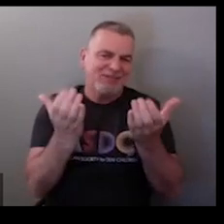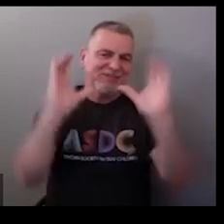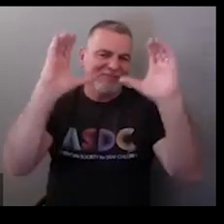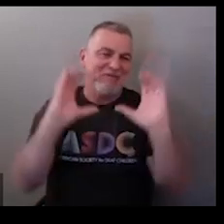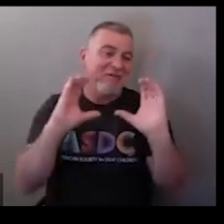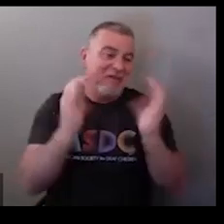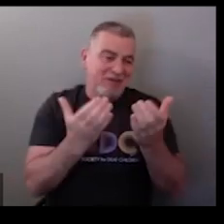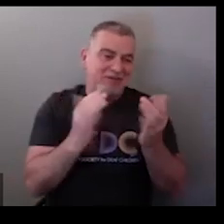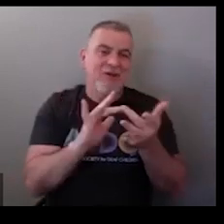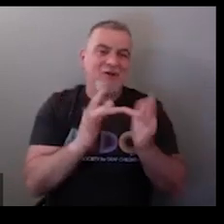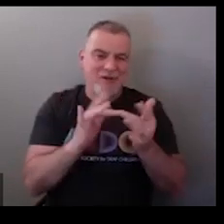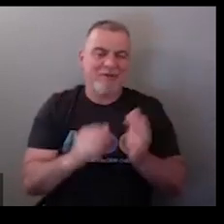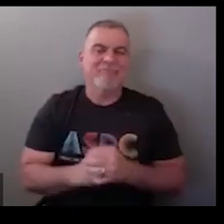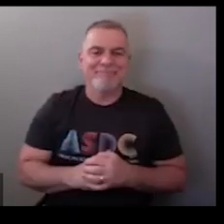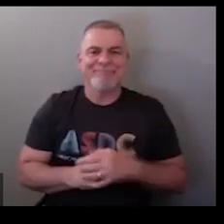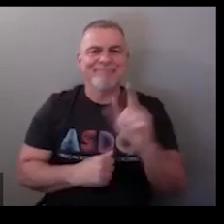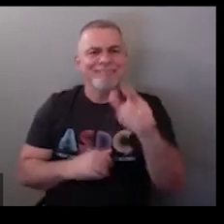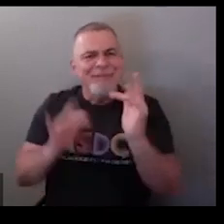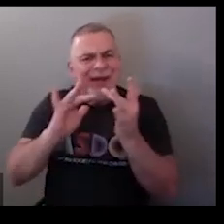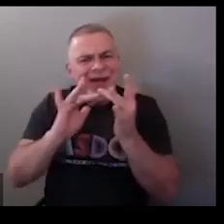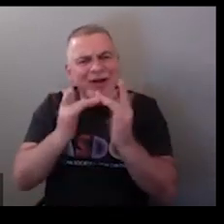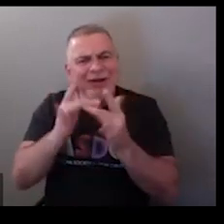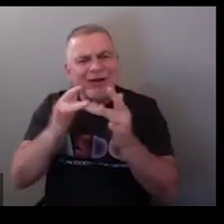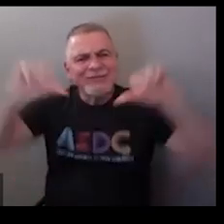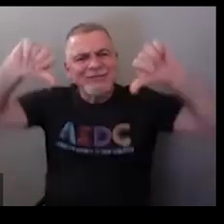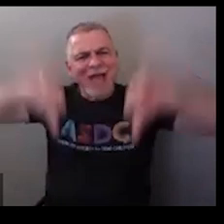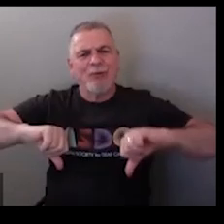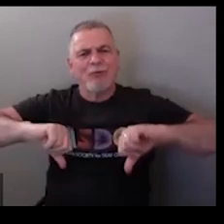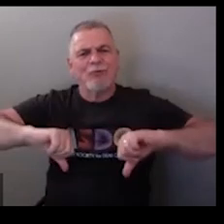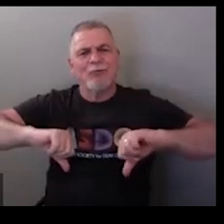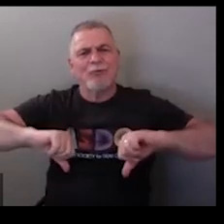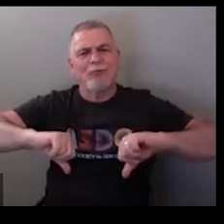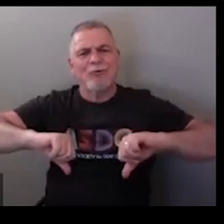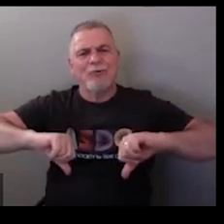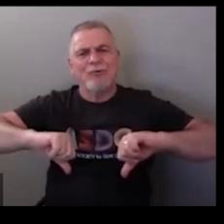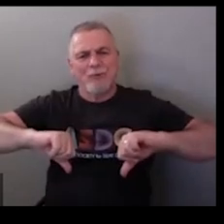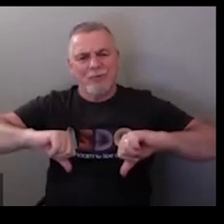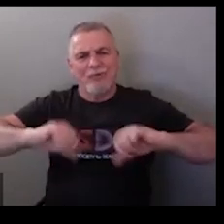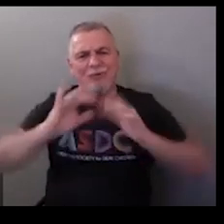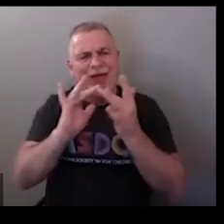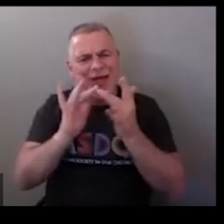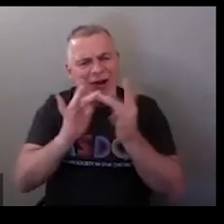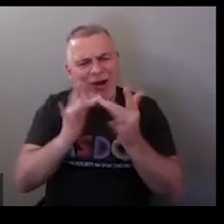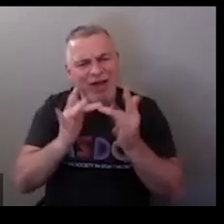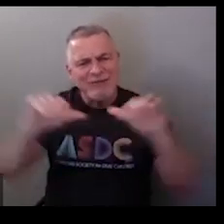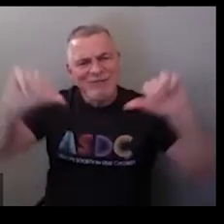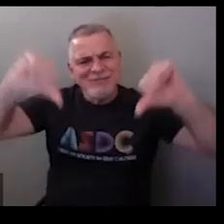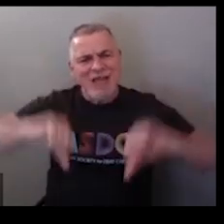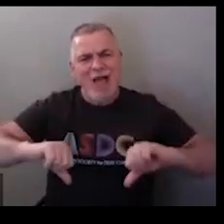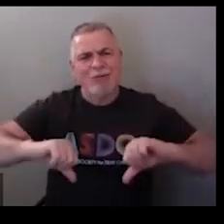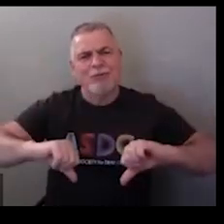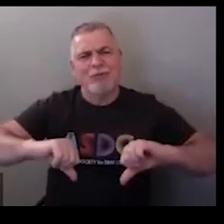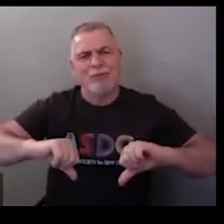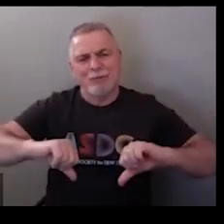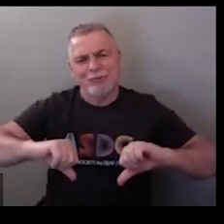okay having that class within there you know versus the internet's down okay you wouldn't say